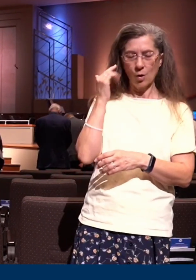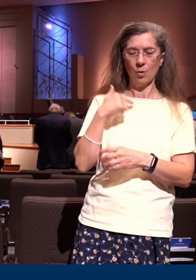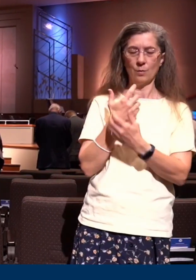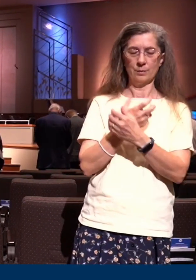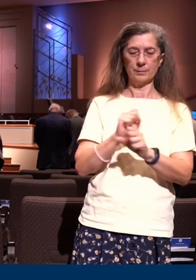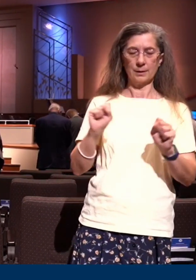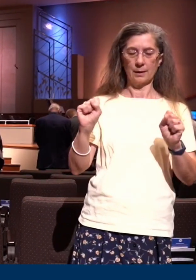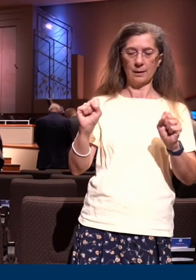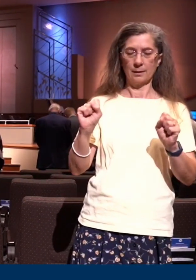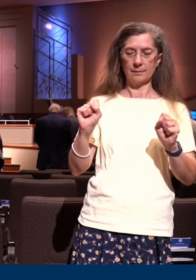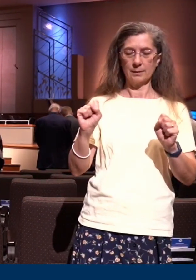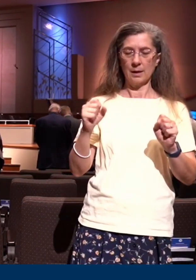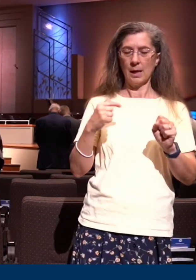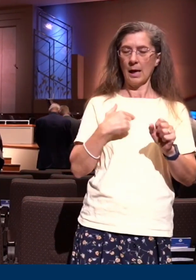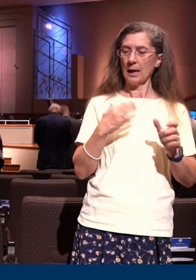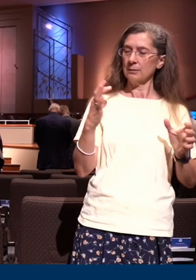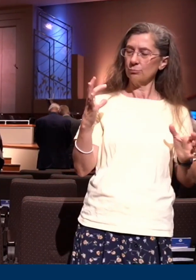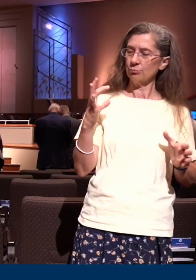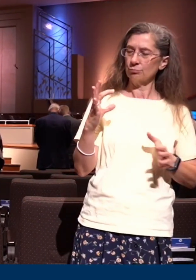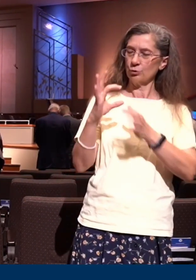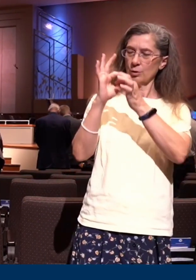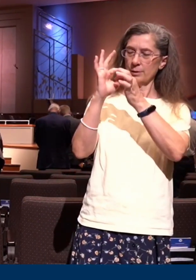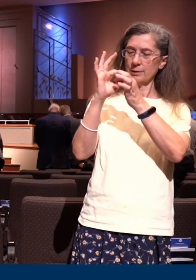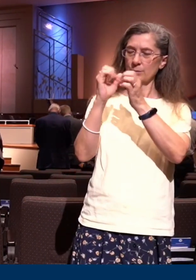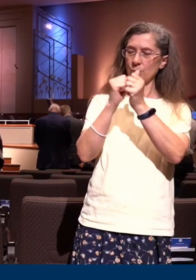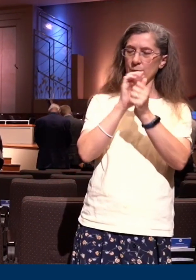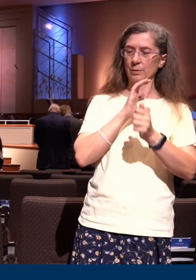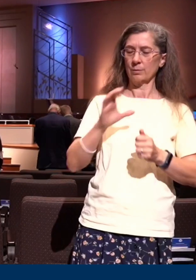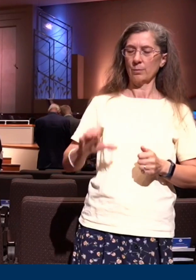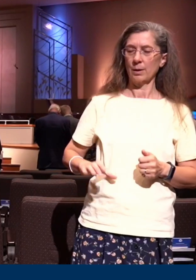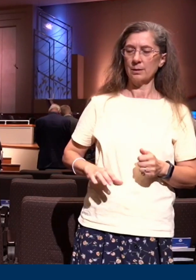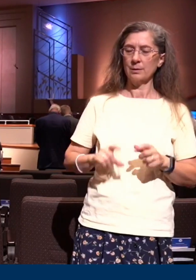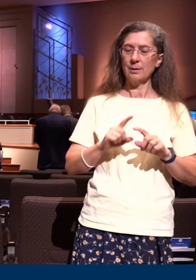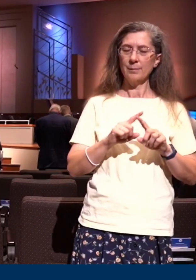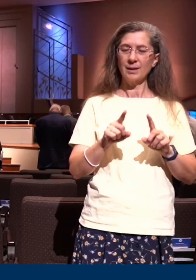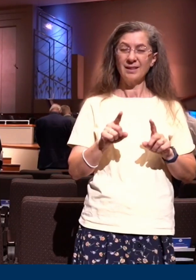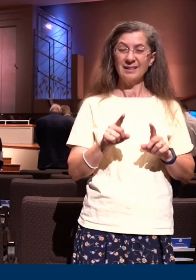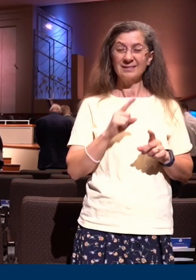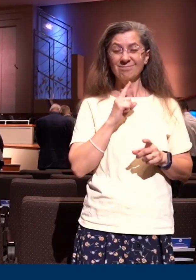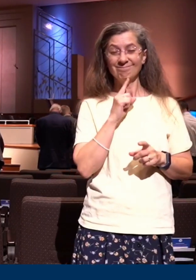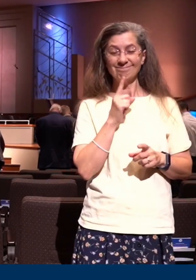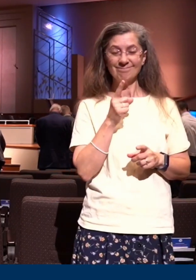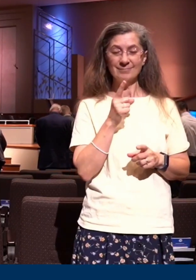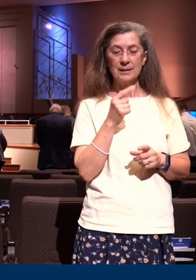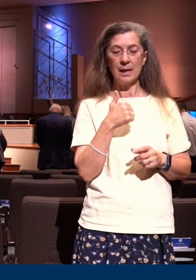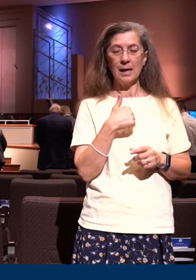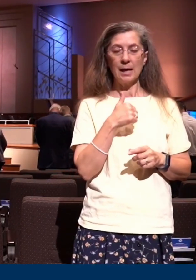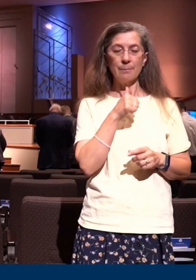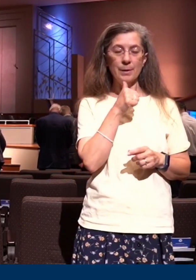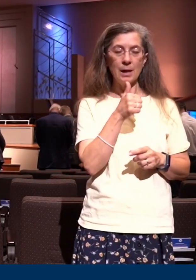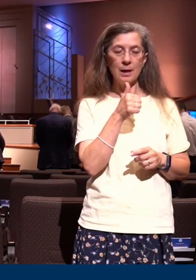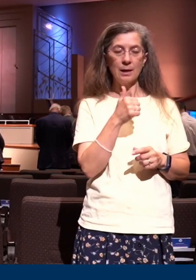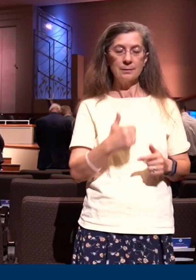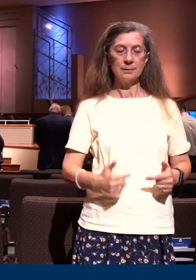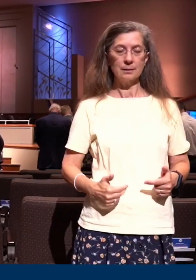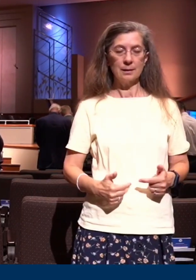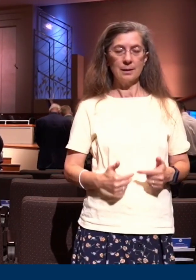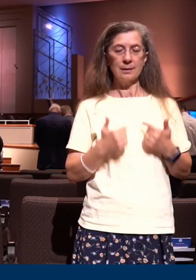know I've been planted in Christ but truthfully I've not been living out the purpose of new life